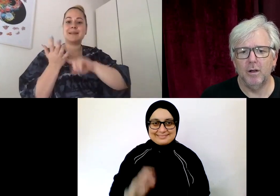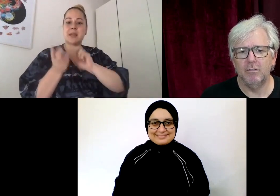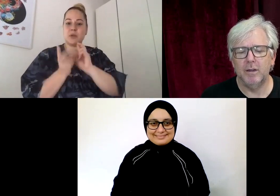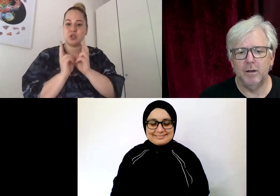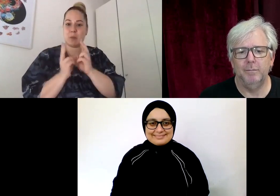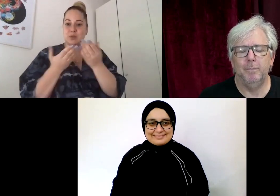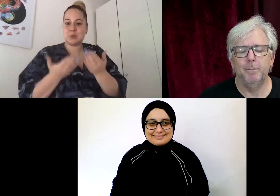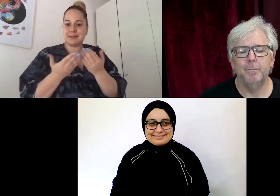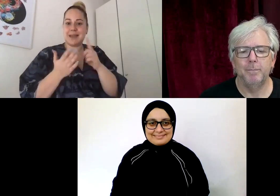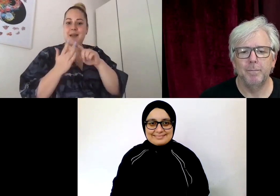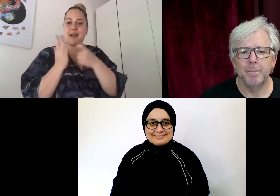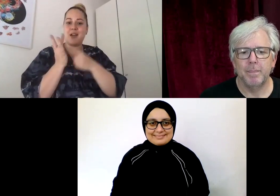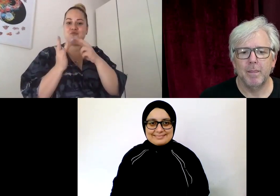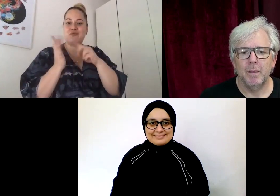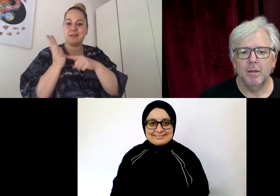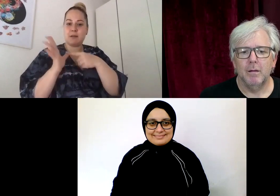Irina.